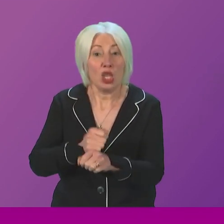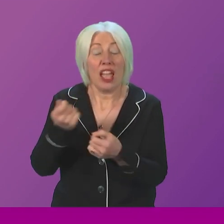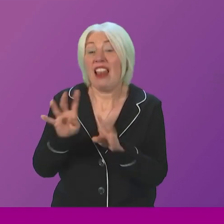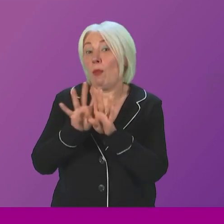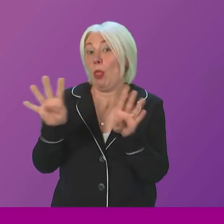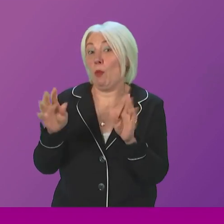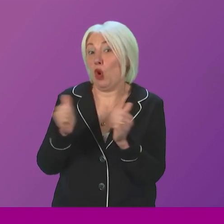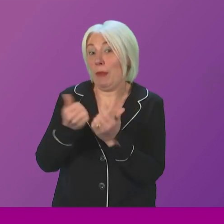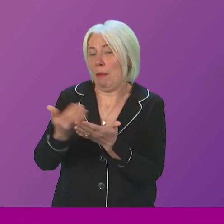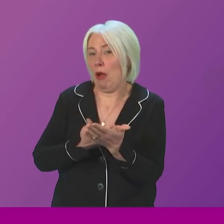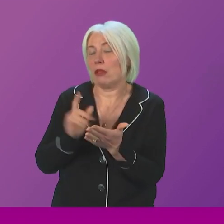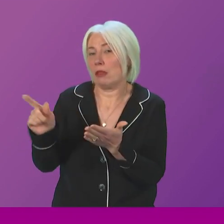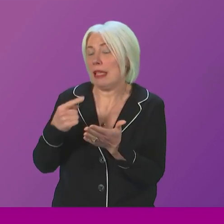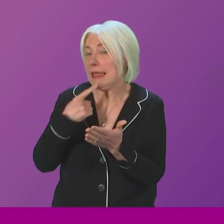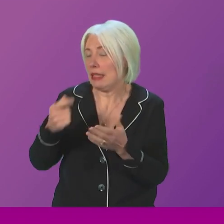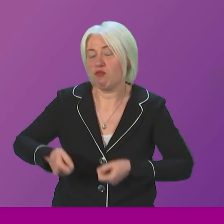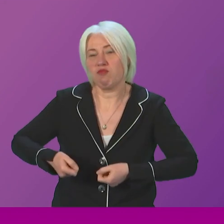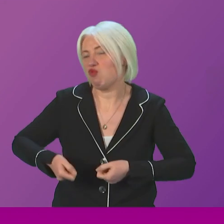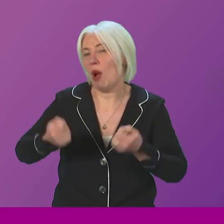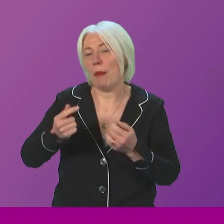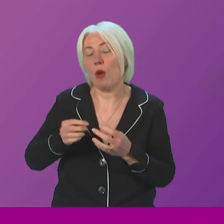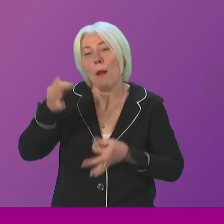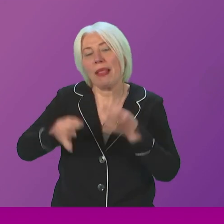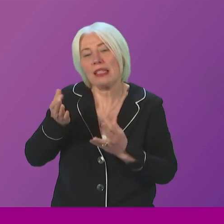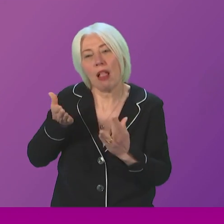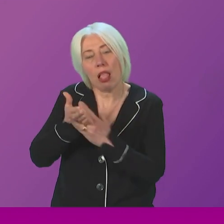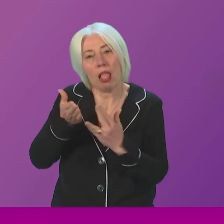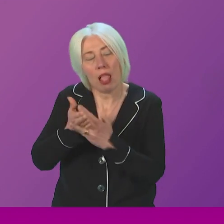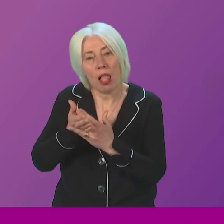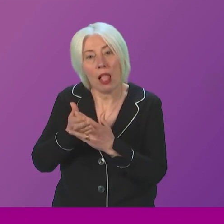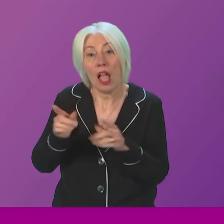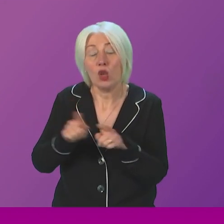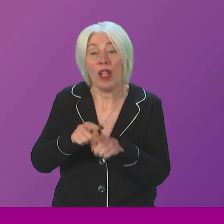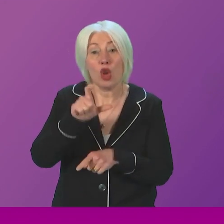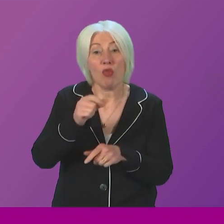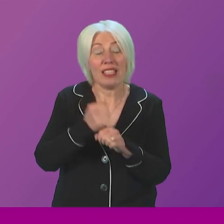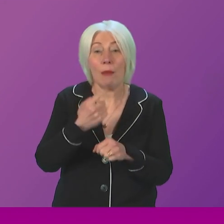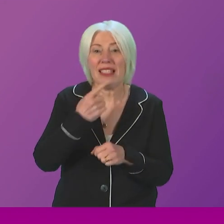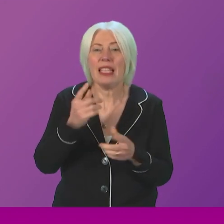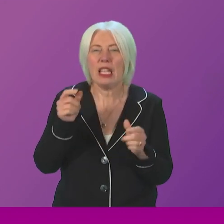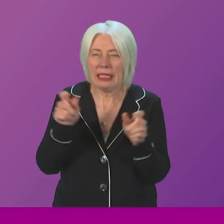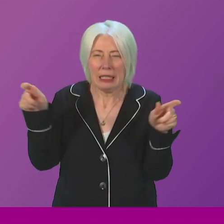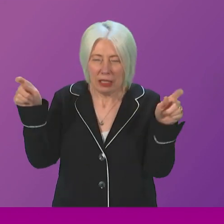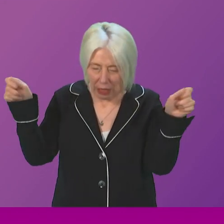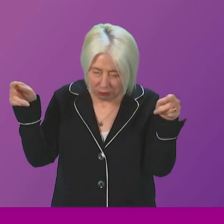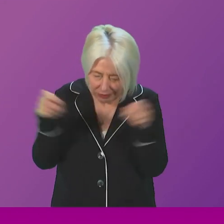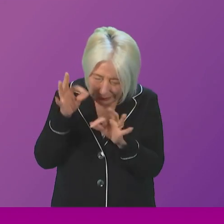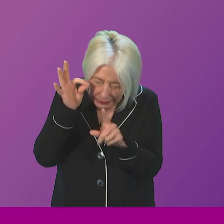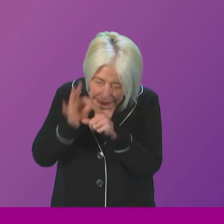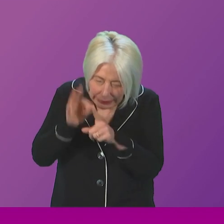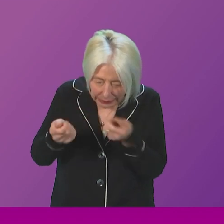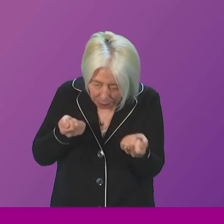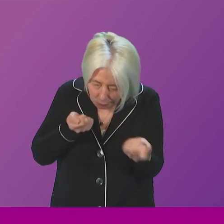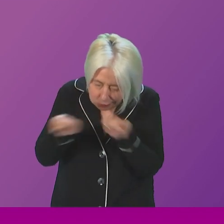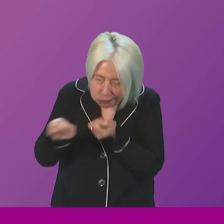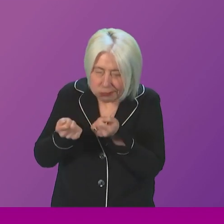seen, he raised concerns about political interference and, a quote from Chris Gibb, micromanagement by Scottish ministers,